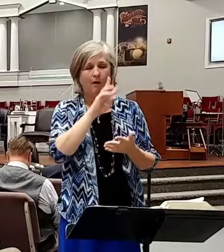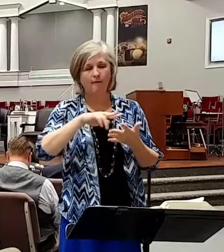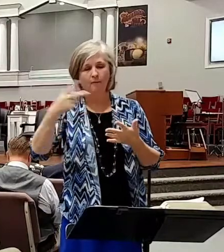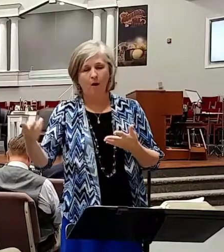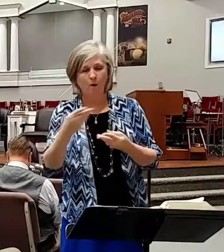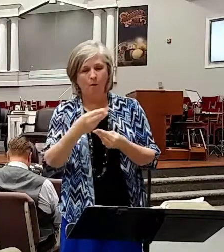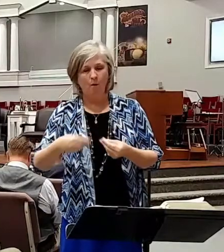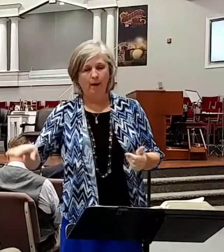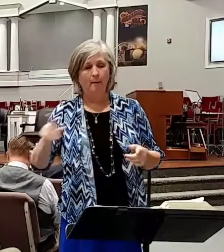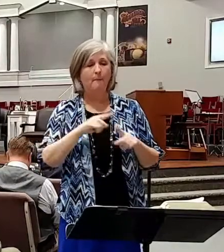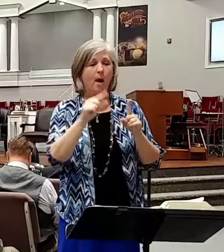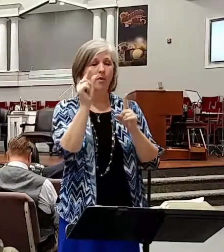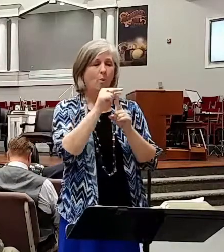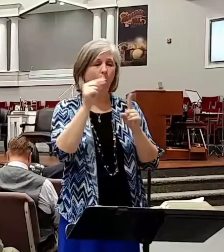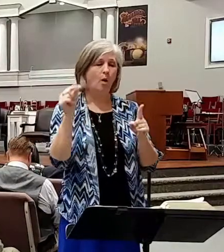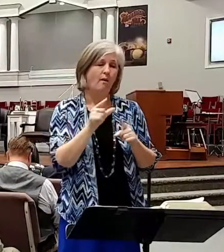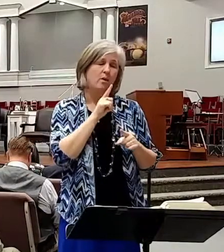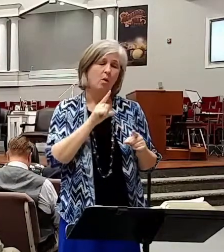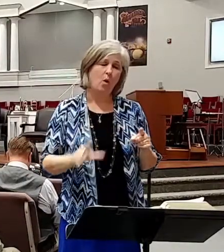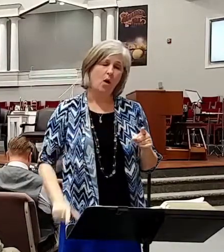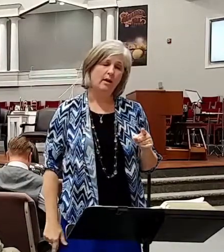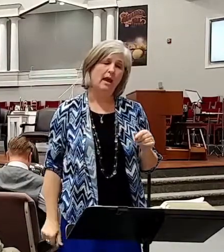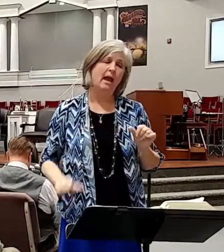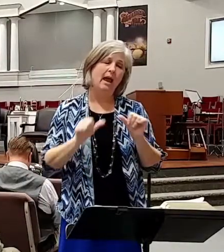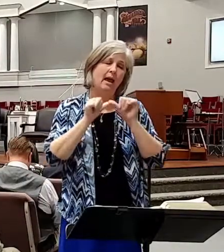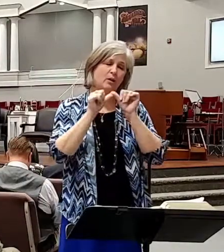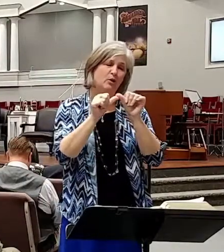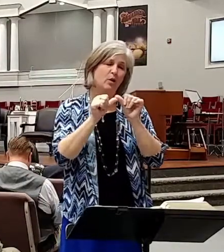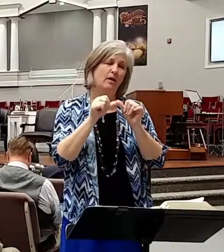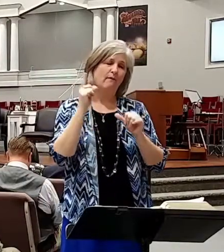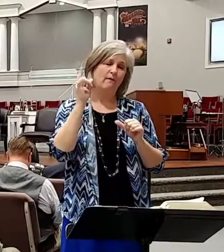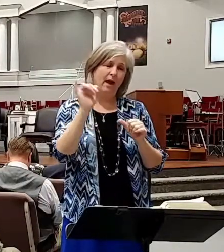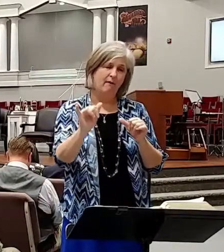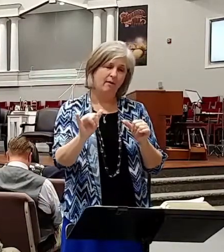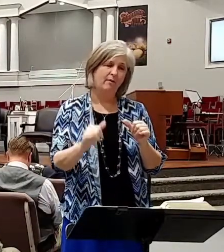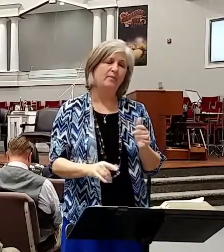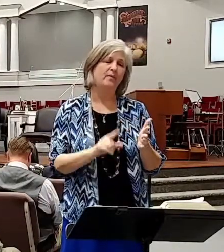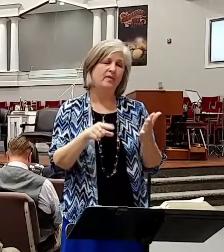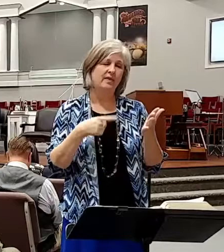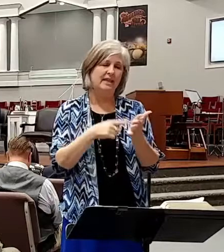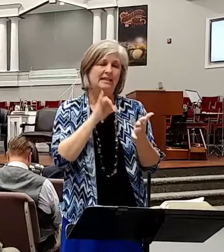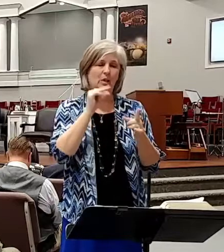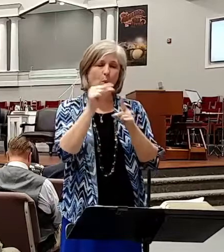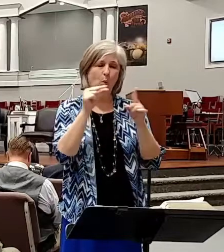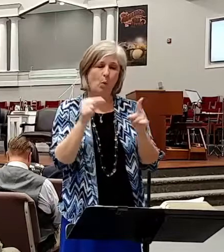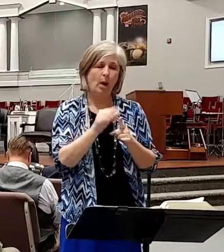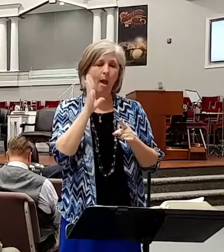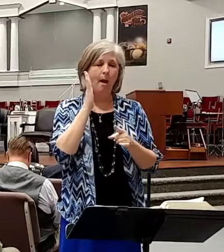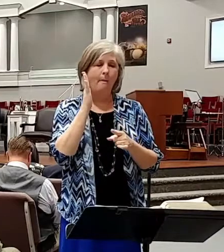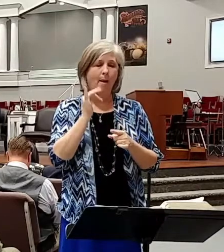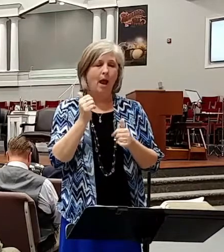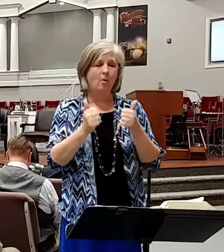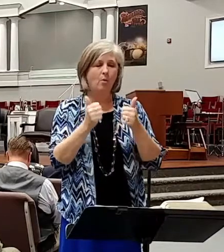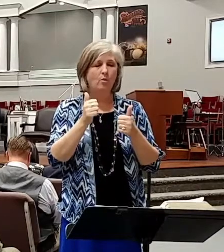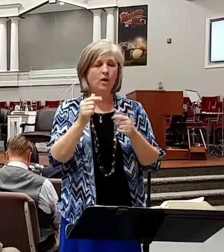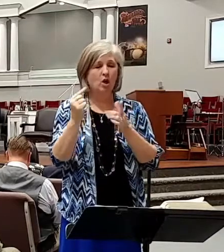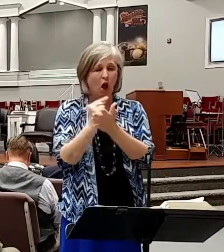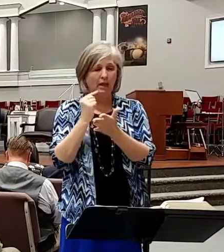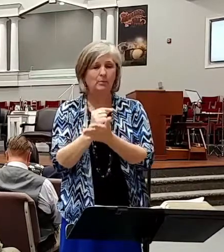But the Word of the Lord endureth forever. And this is the Word which by the gospel is preached unto you.